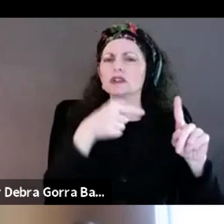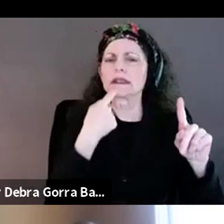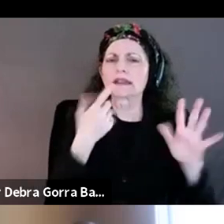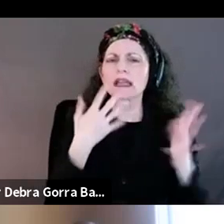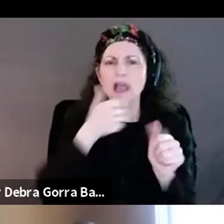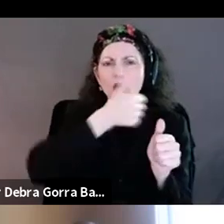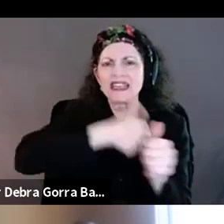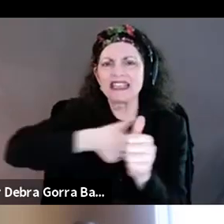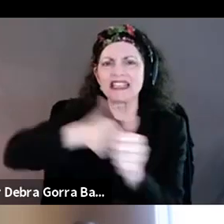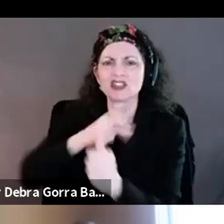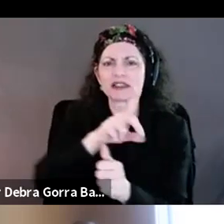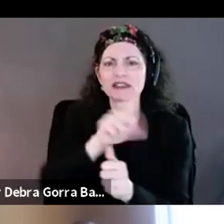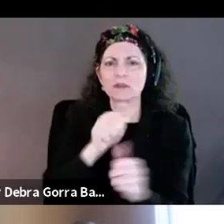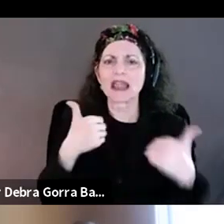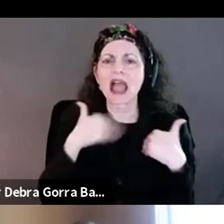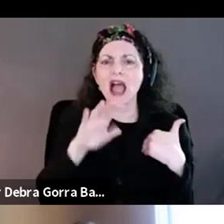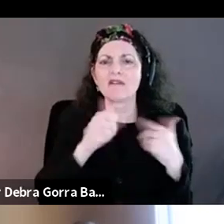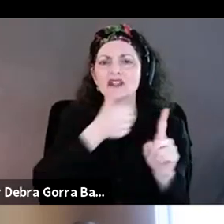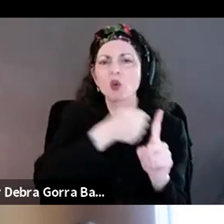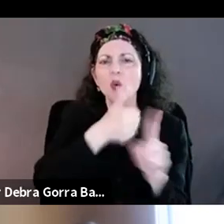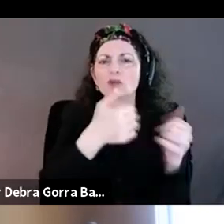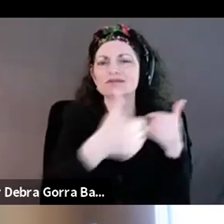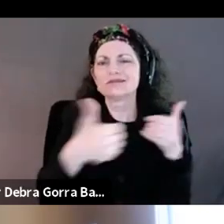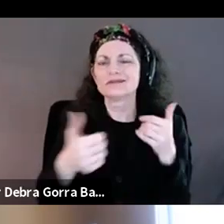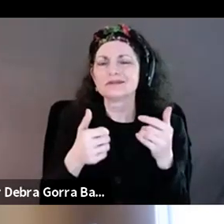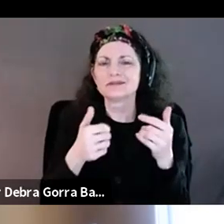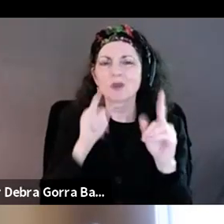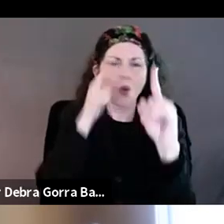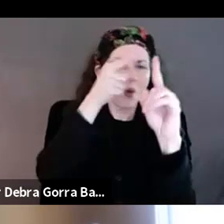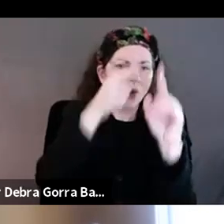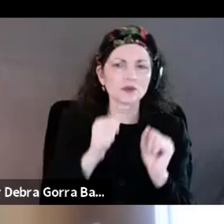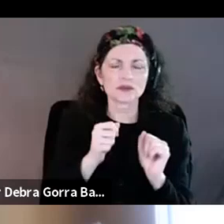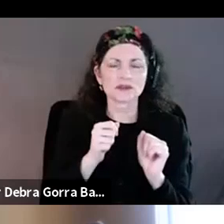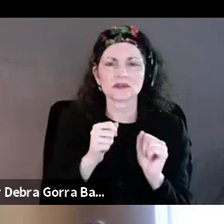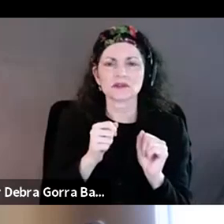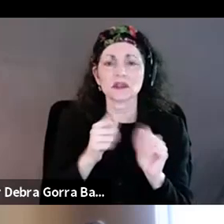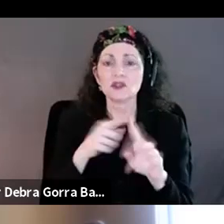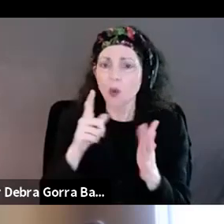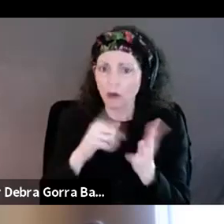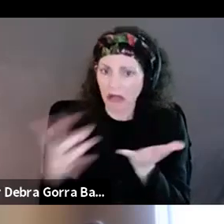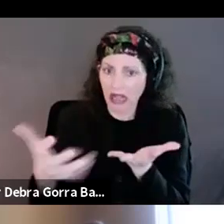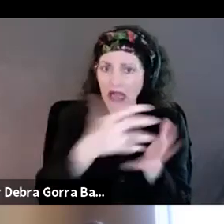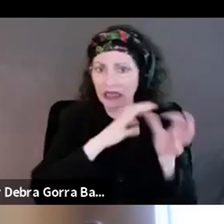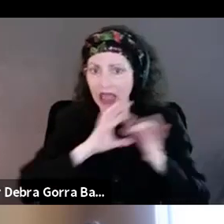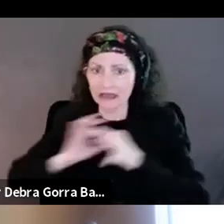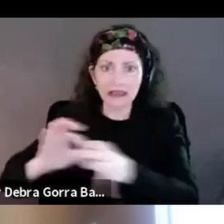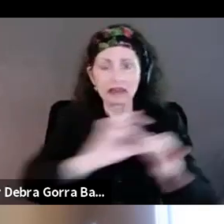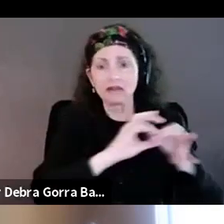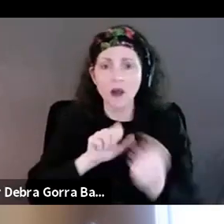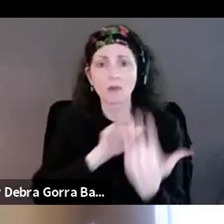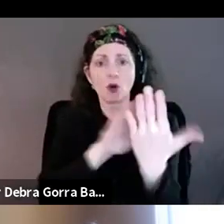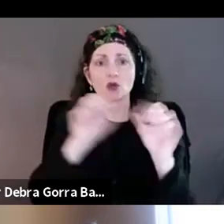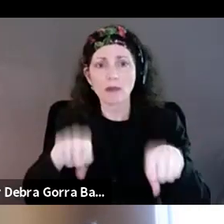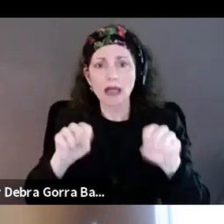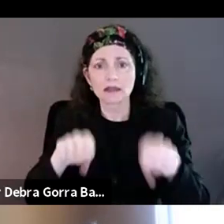disability has its own agenda and goals, but is a collective approach possible? And what's the action steps towards that? I'm going to do a